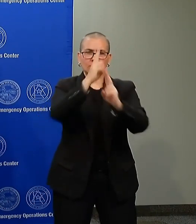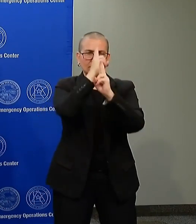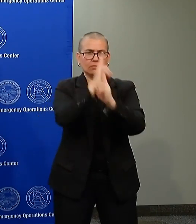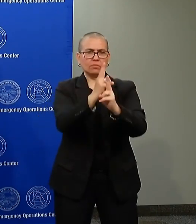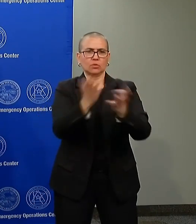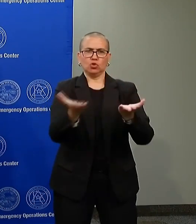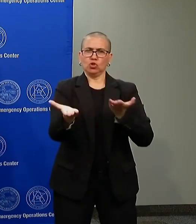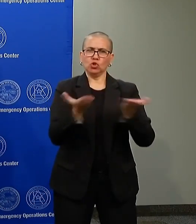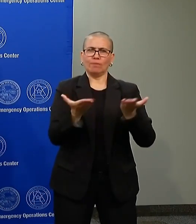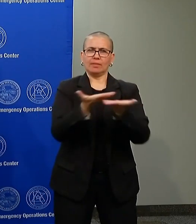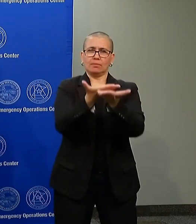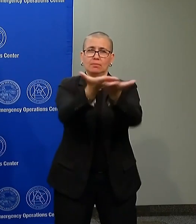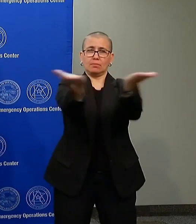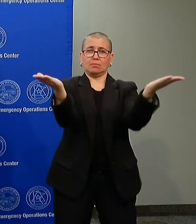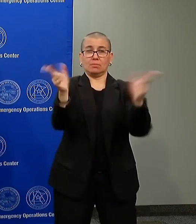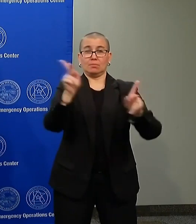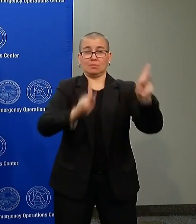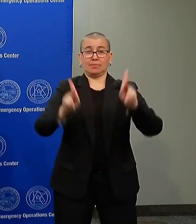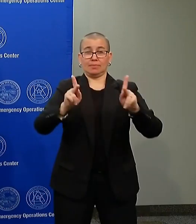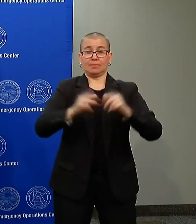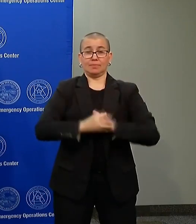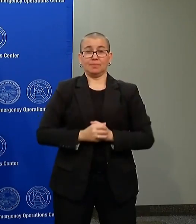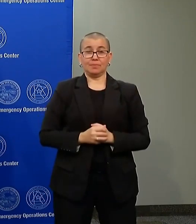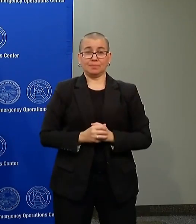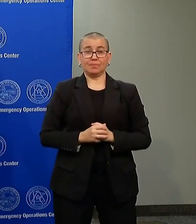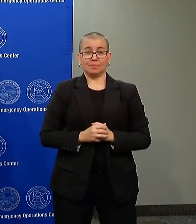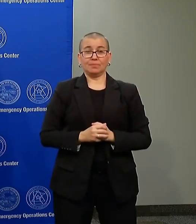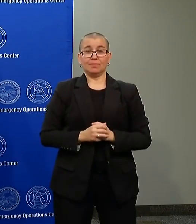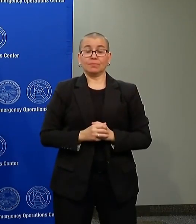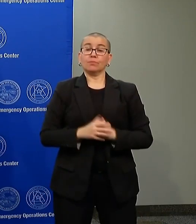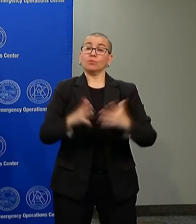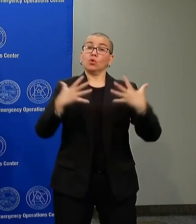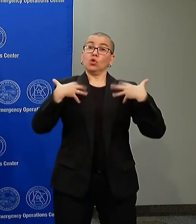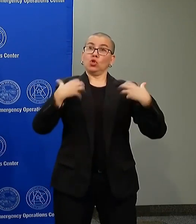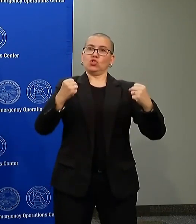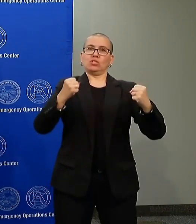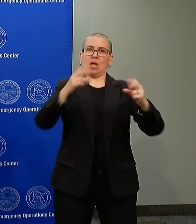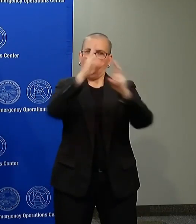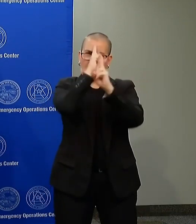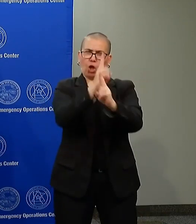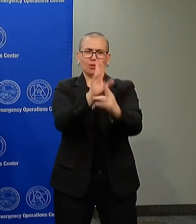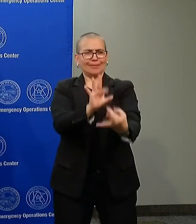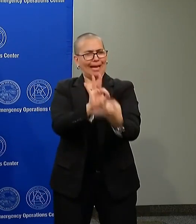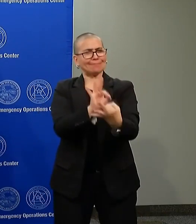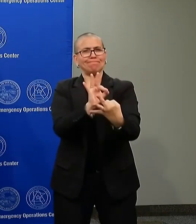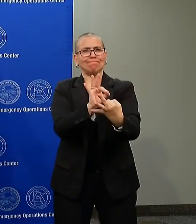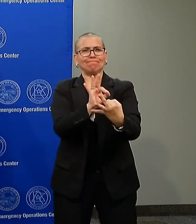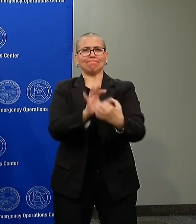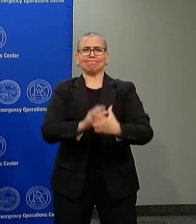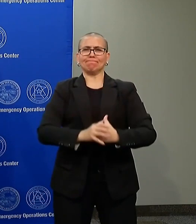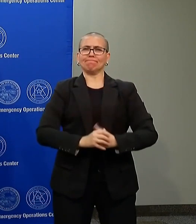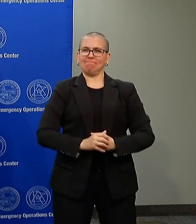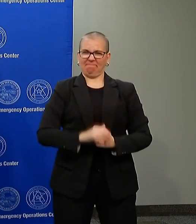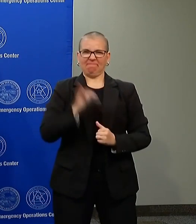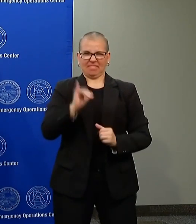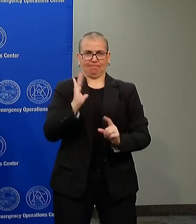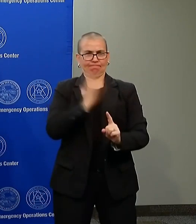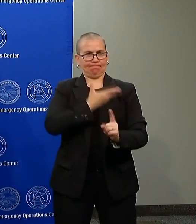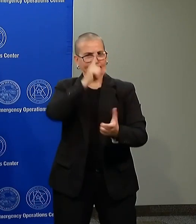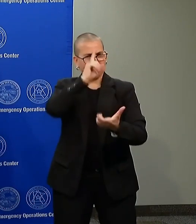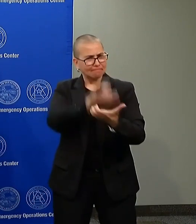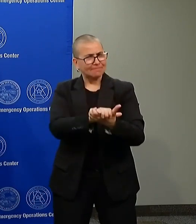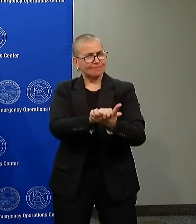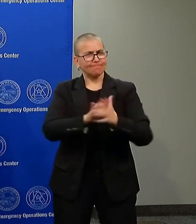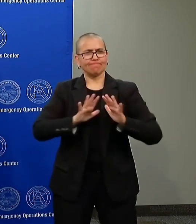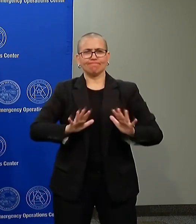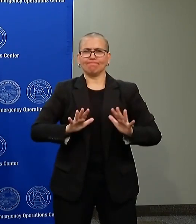and that's who we believe Minnesotans are too. And our job is to get out there in the middle of the mission that we're confronted